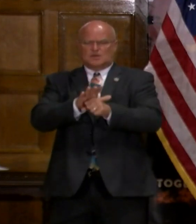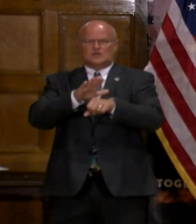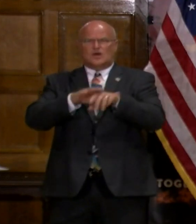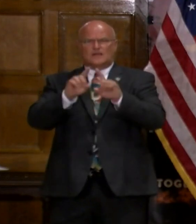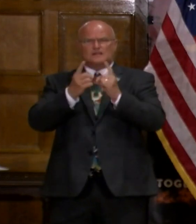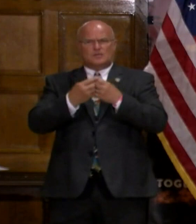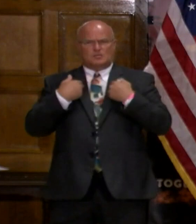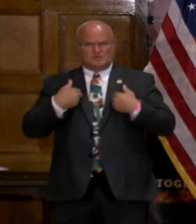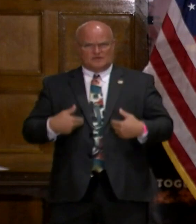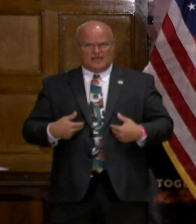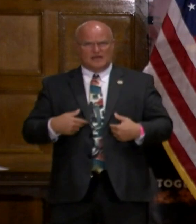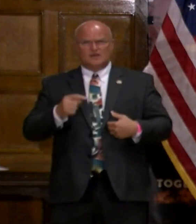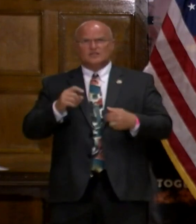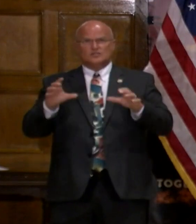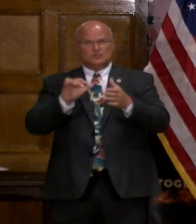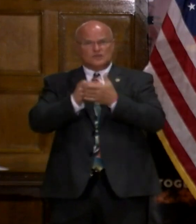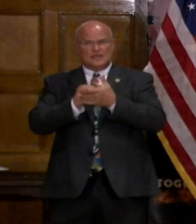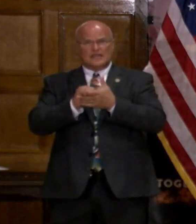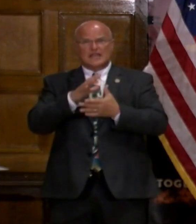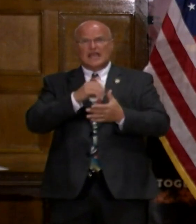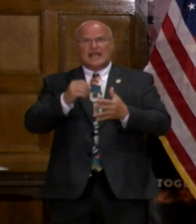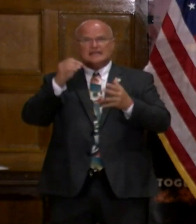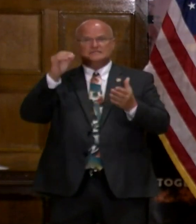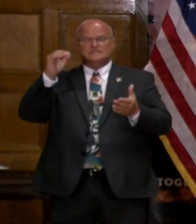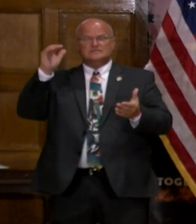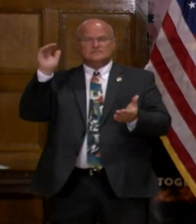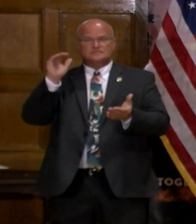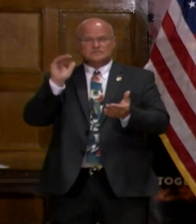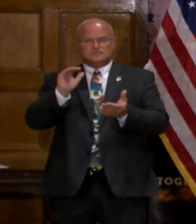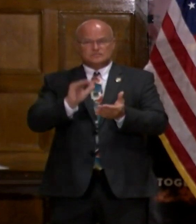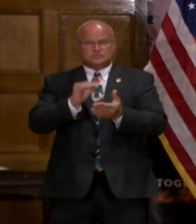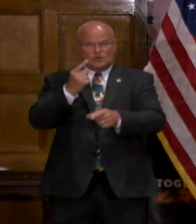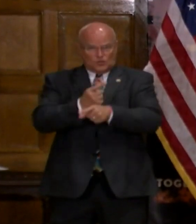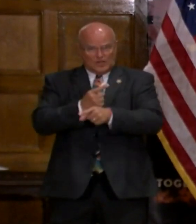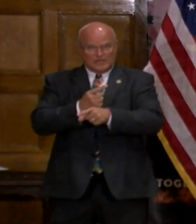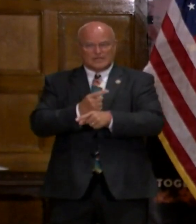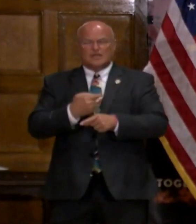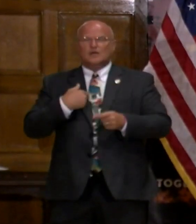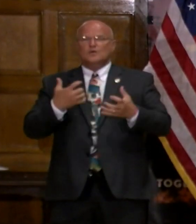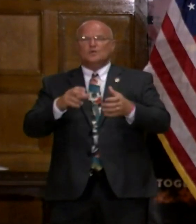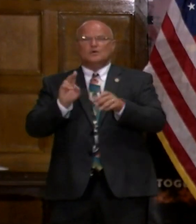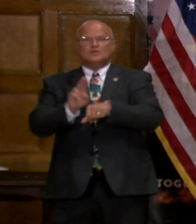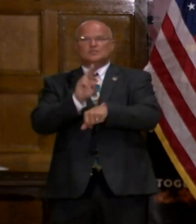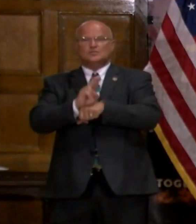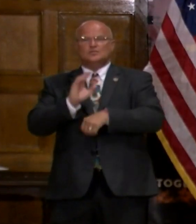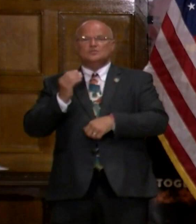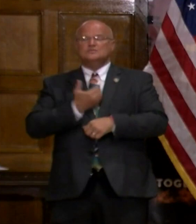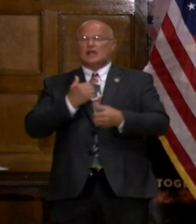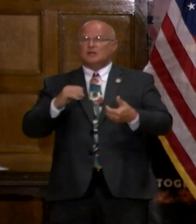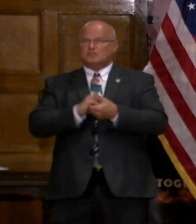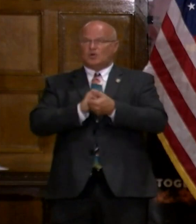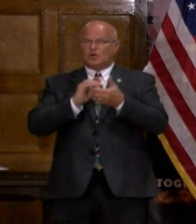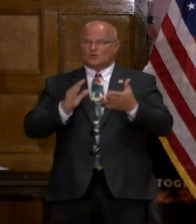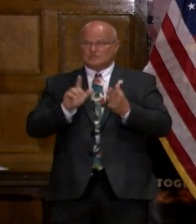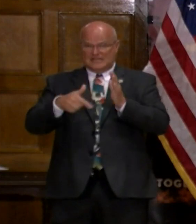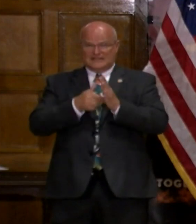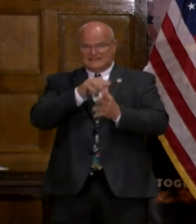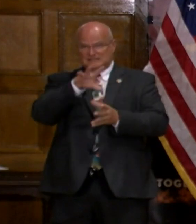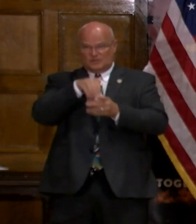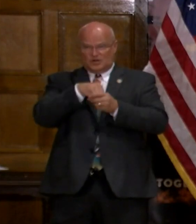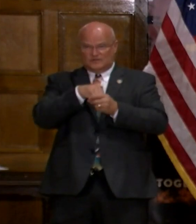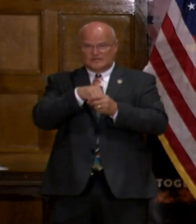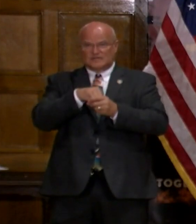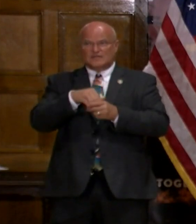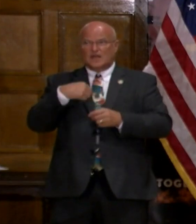on the Department of Health to do this and to get it done and to get it right. And we want to utilize our partners, and this is part of it.